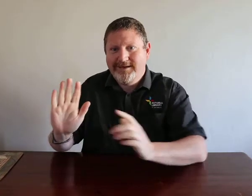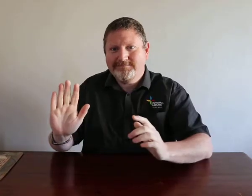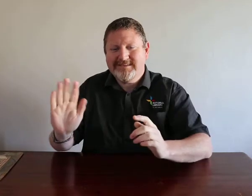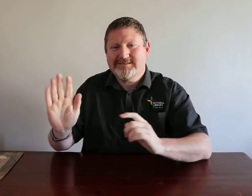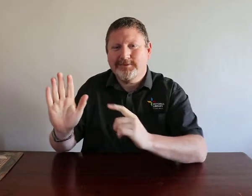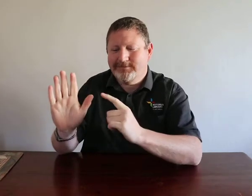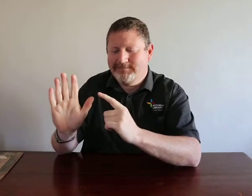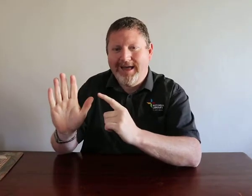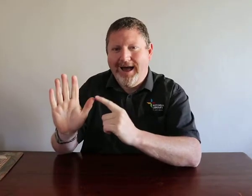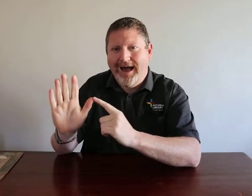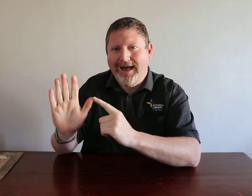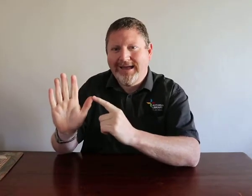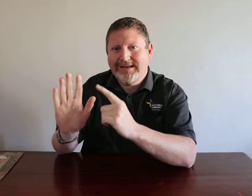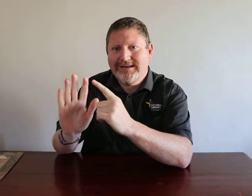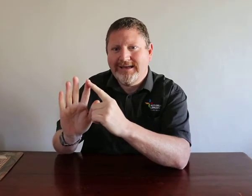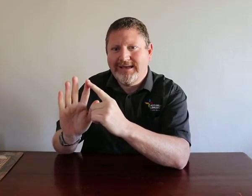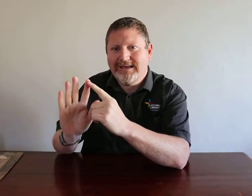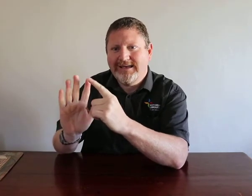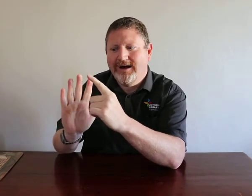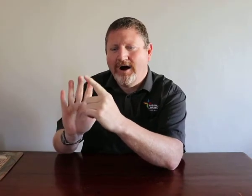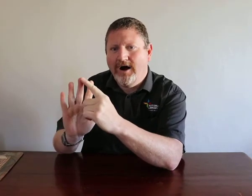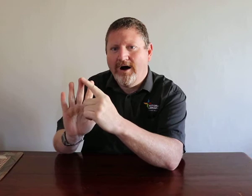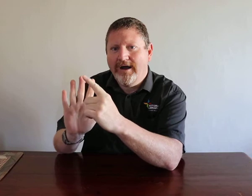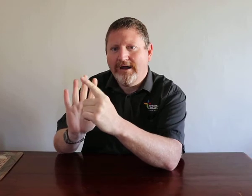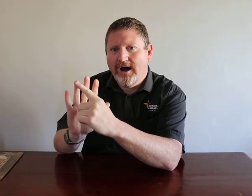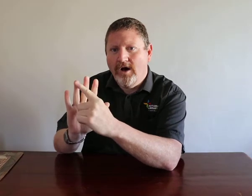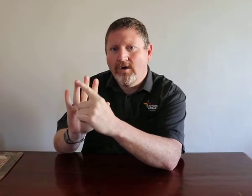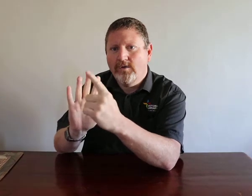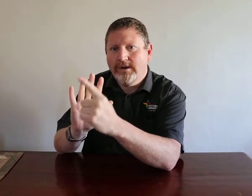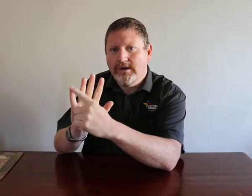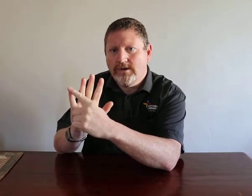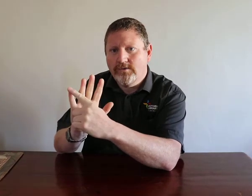Simple. A, E, I, O, U.